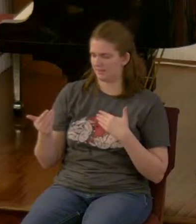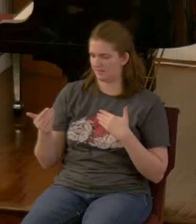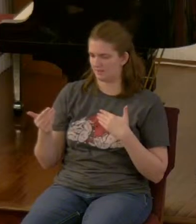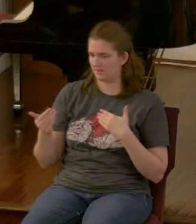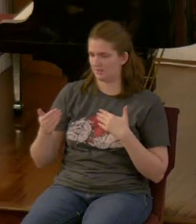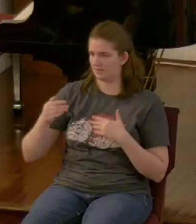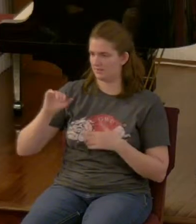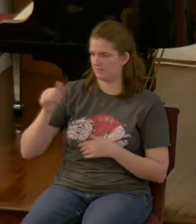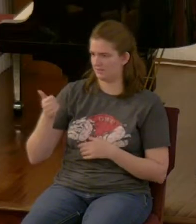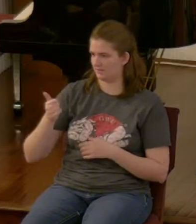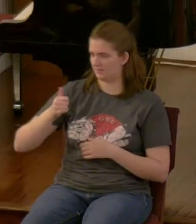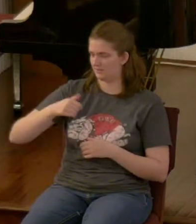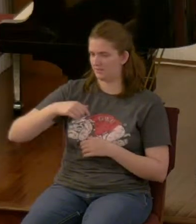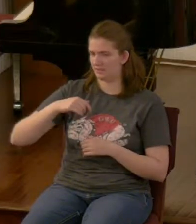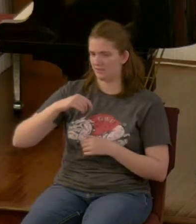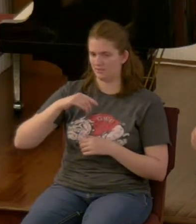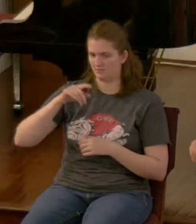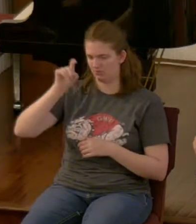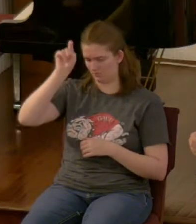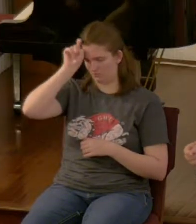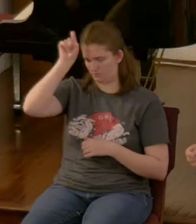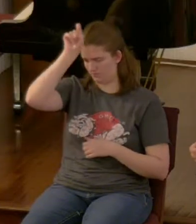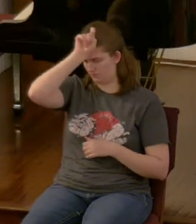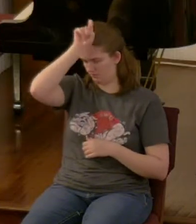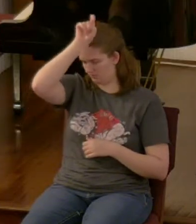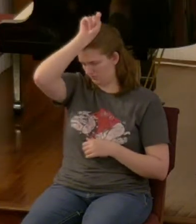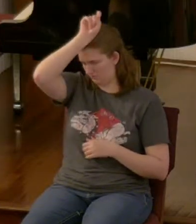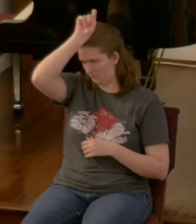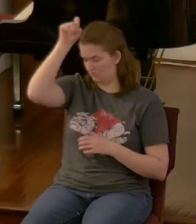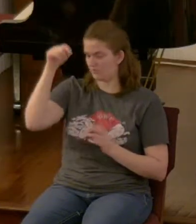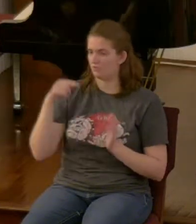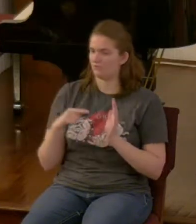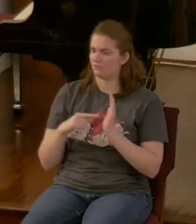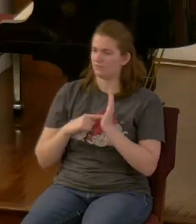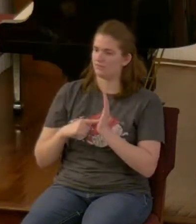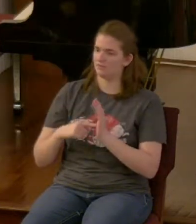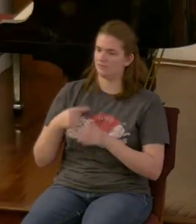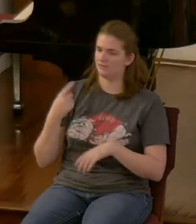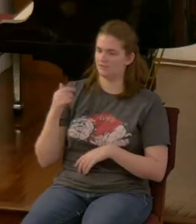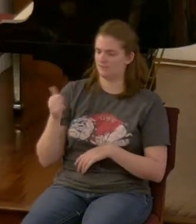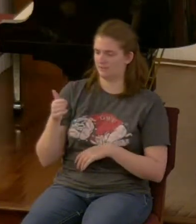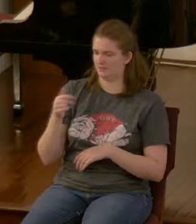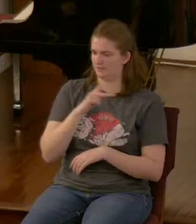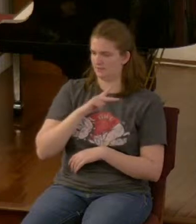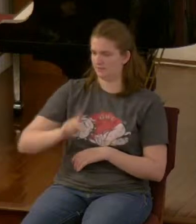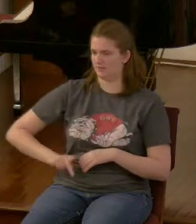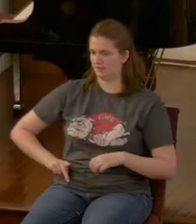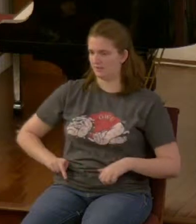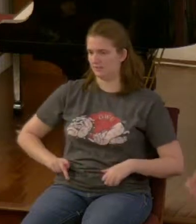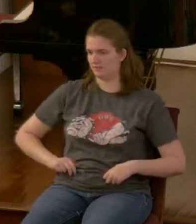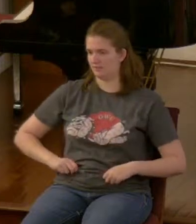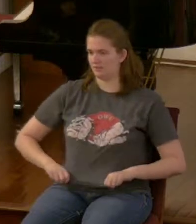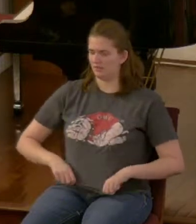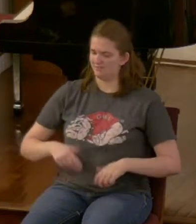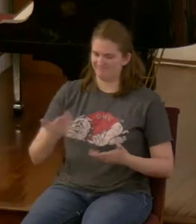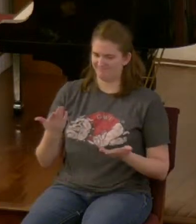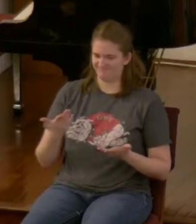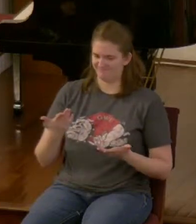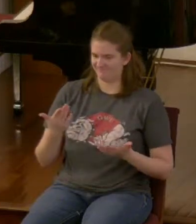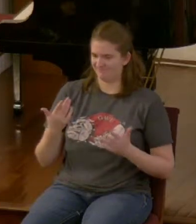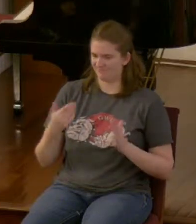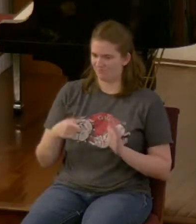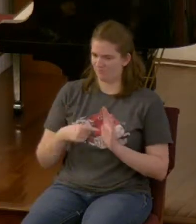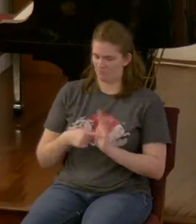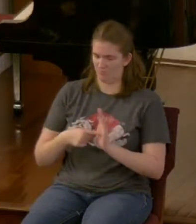horns out of this kingdom ten kings will arise these ten kings do not have a literal fulfillment in the Roman empire of history